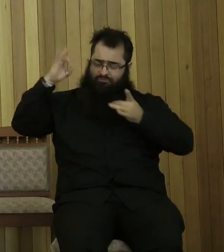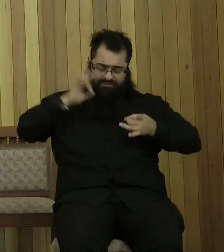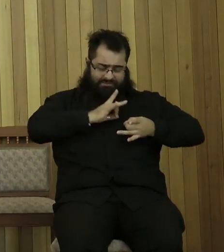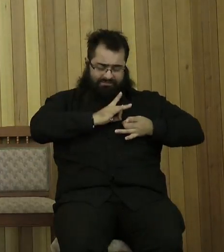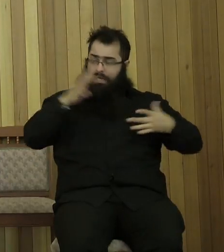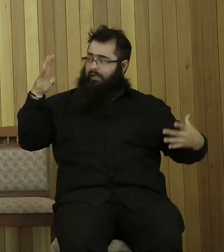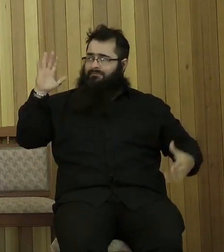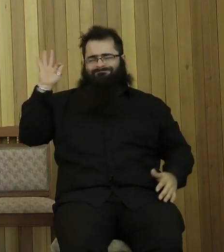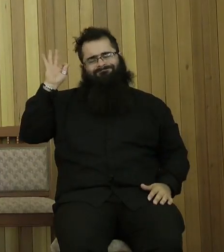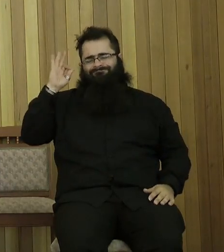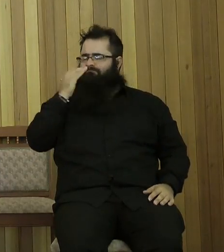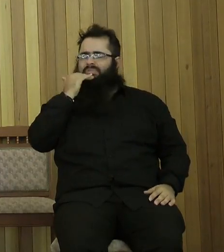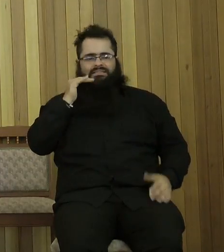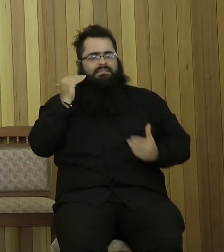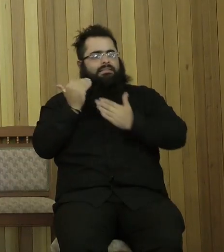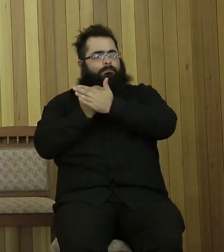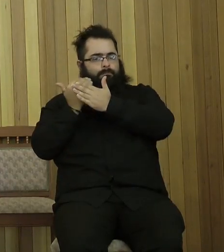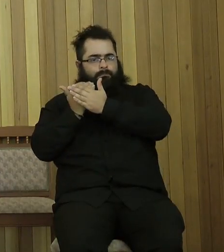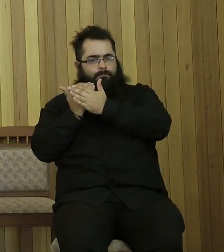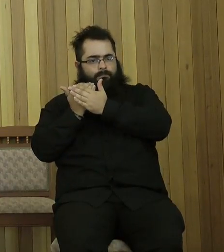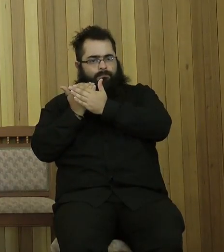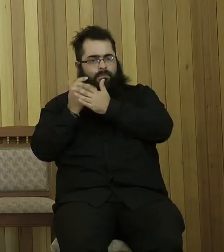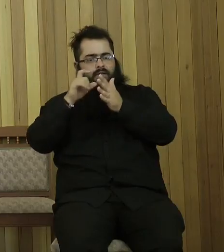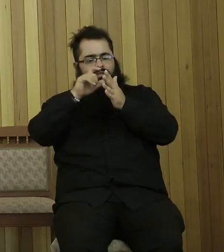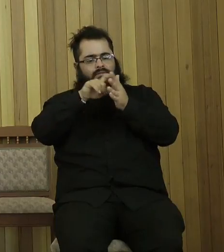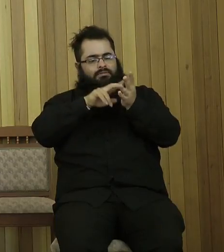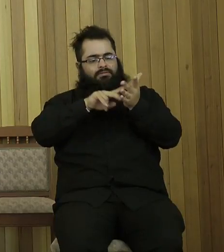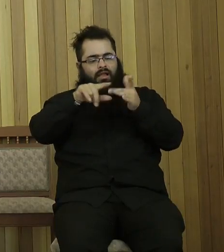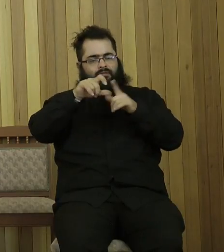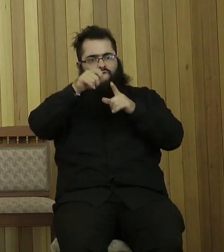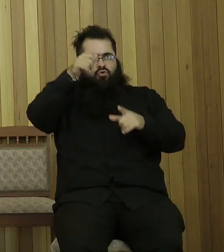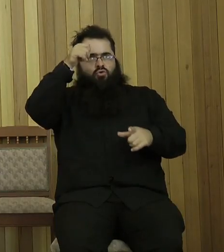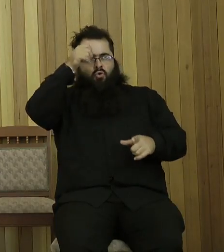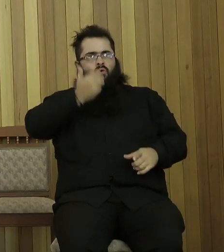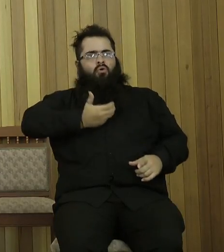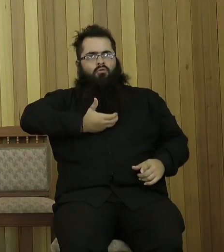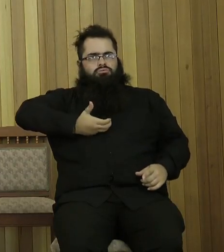He was comforted by the fact that God is wonderfully merciful.